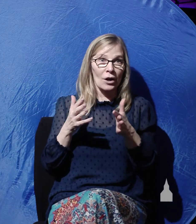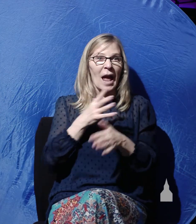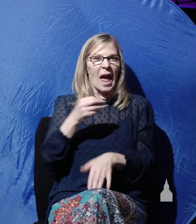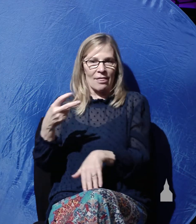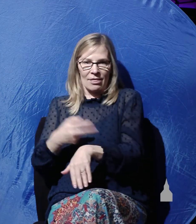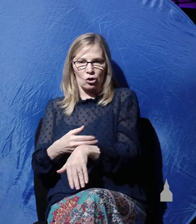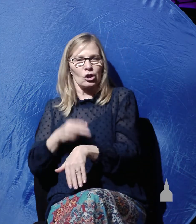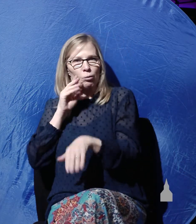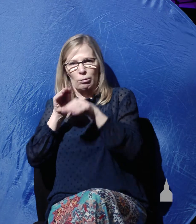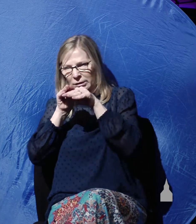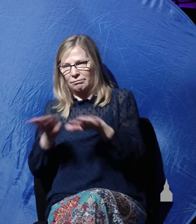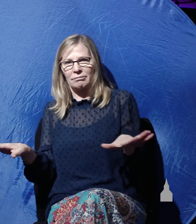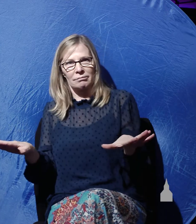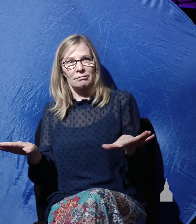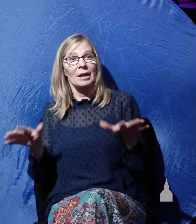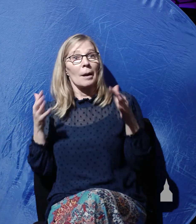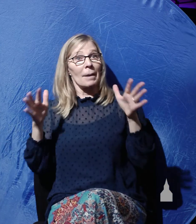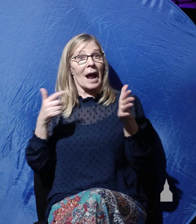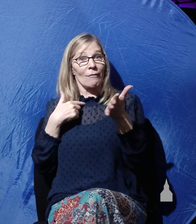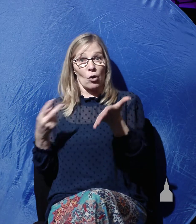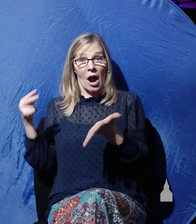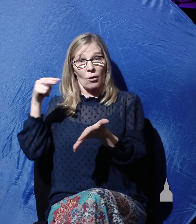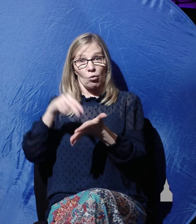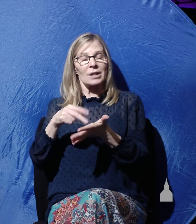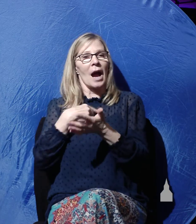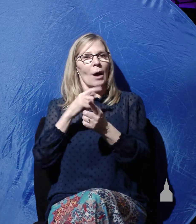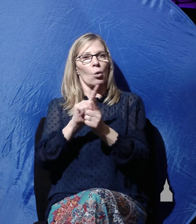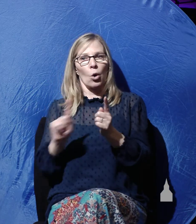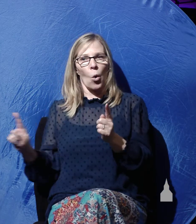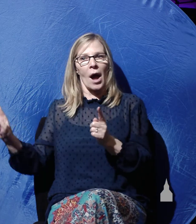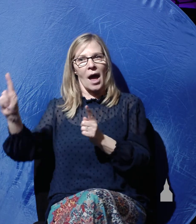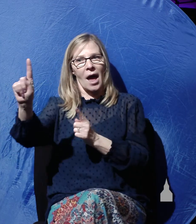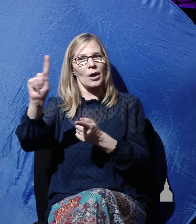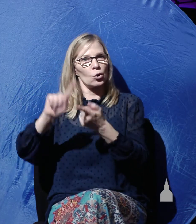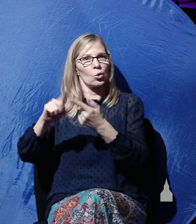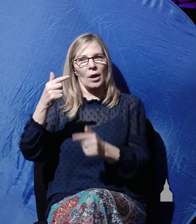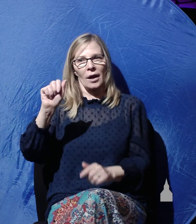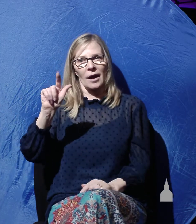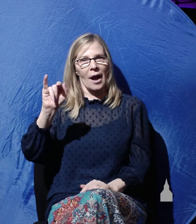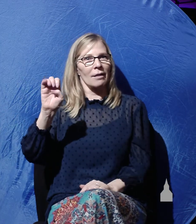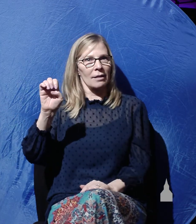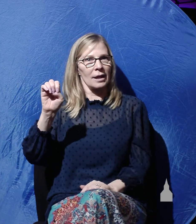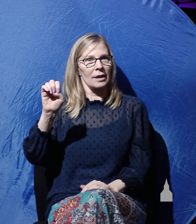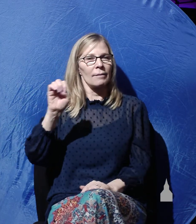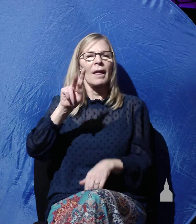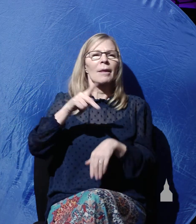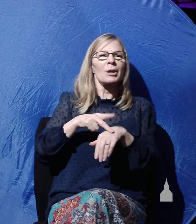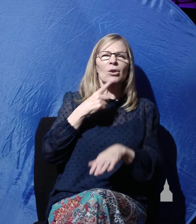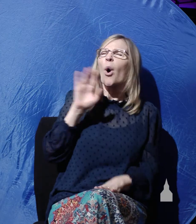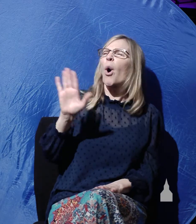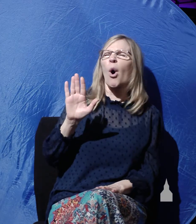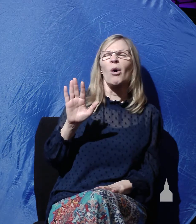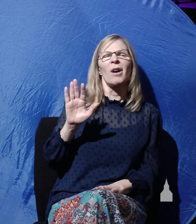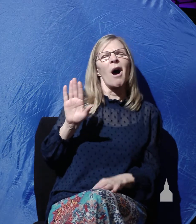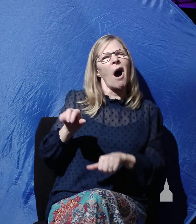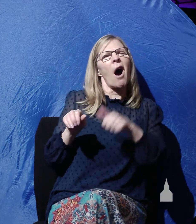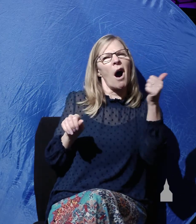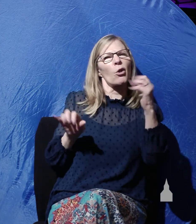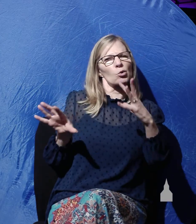after I've been raised, I'll go ahead of you to Galilee. But Peter said to him, even though all may fall away, yet I will not. And Jesus